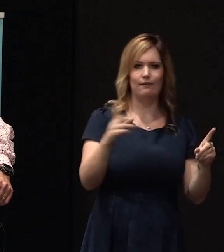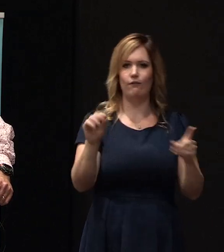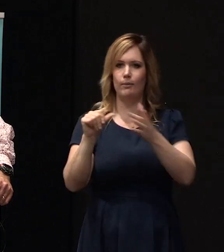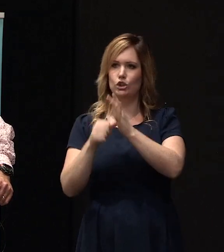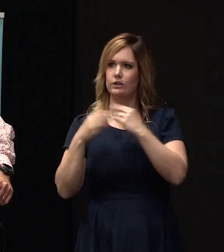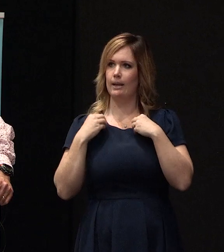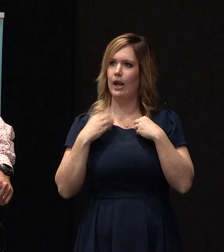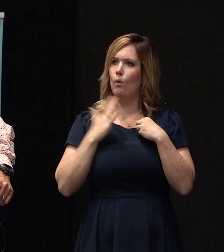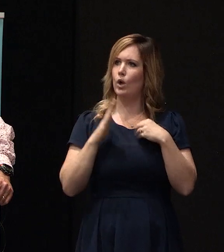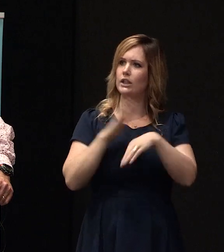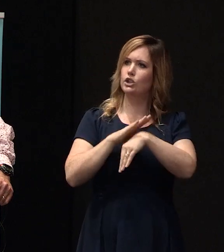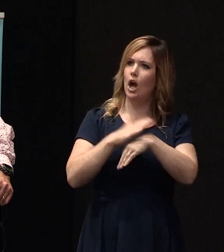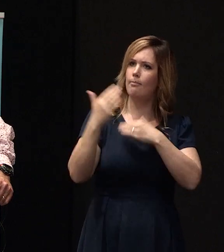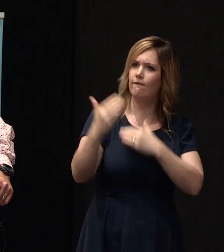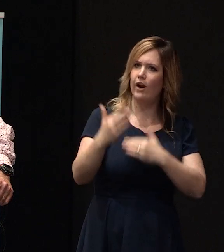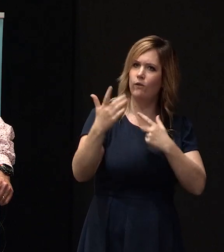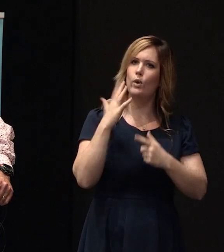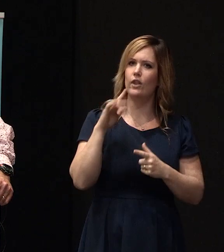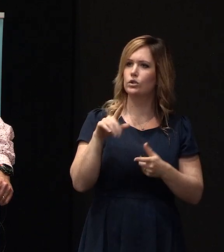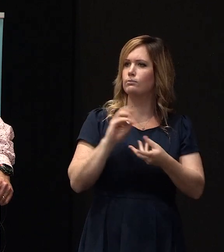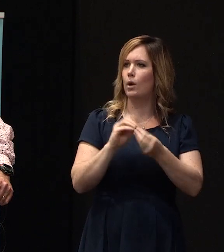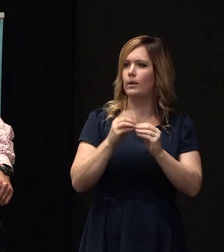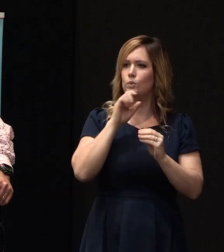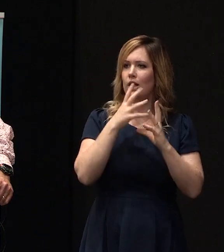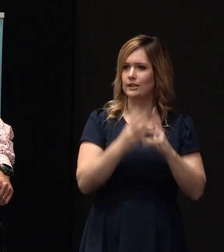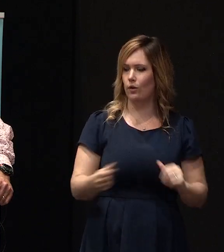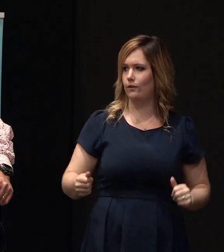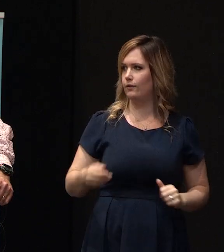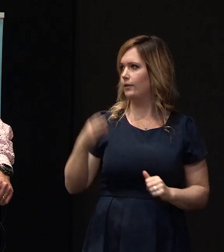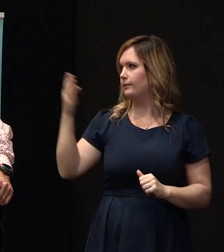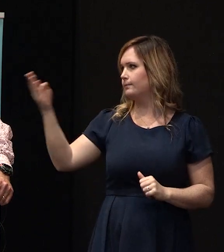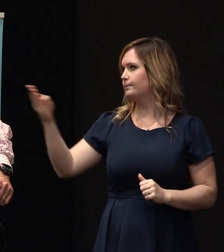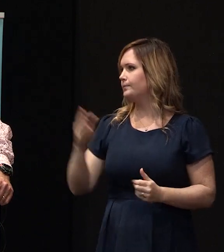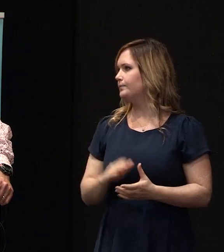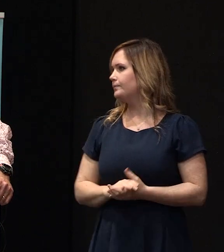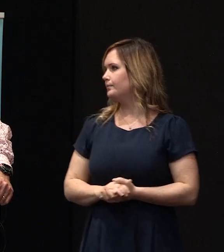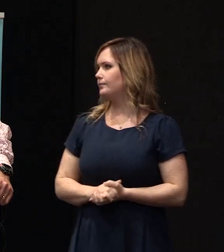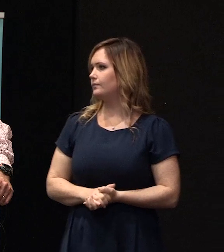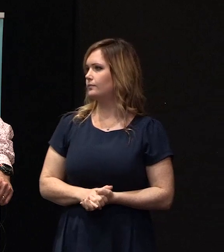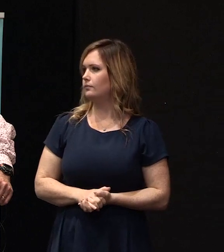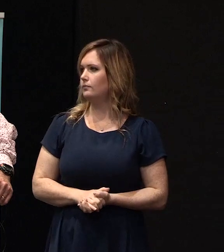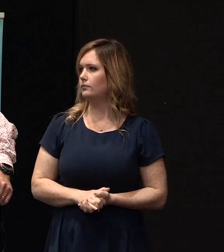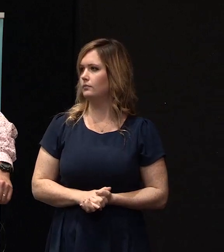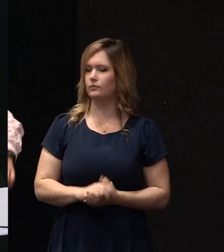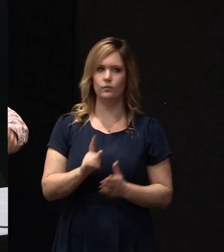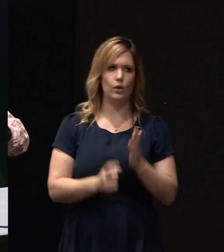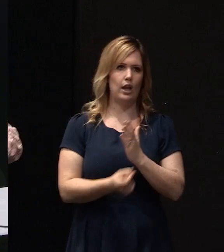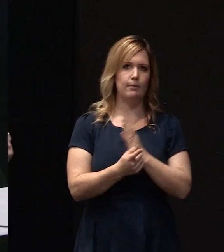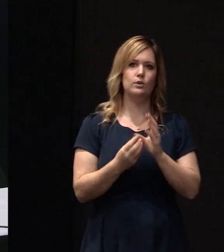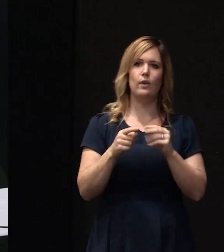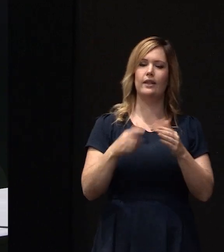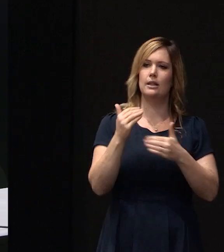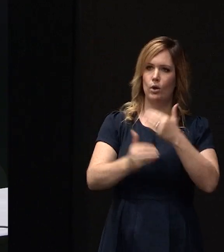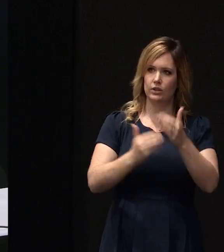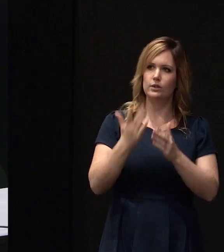Some timeframes, guys. This is part of the joint review process. What happens then when your claim comes to